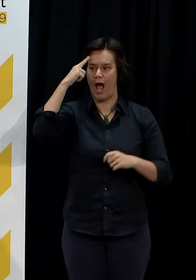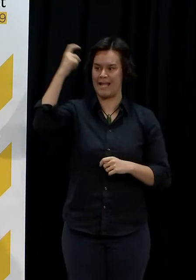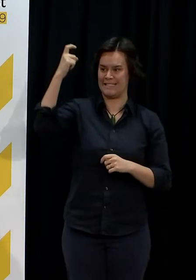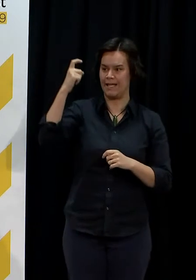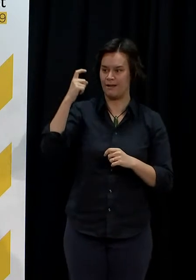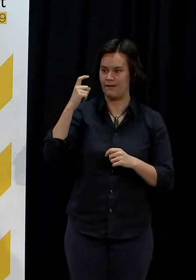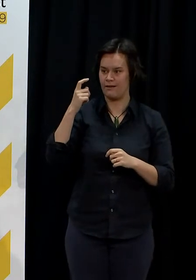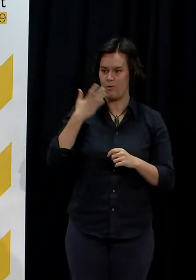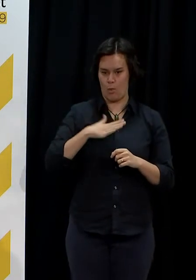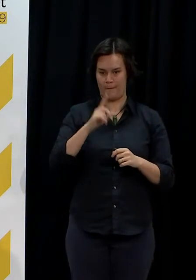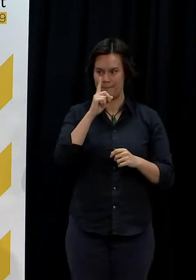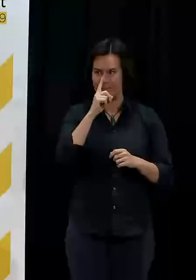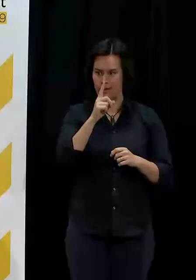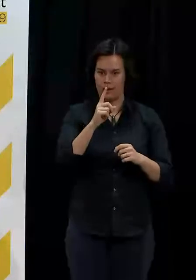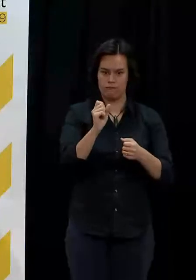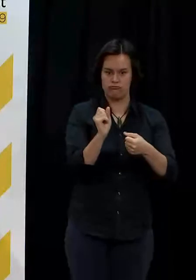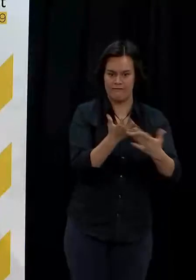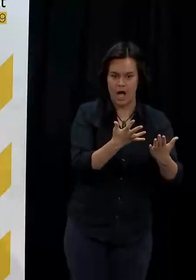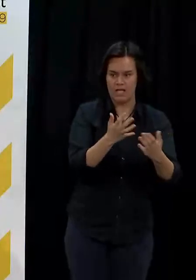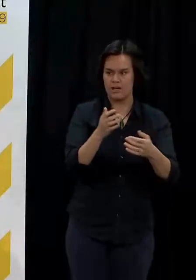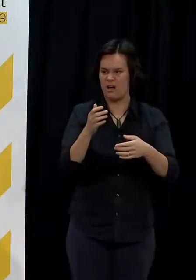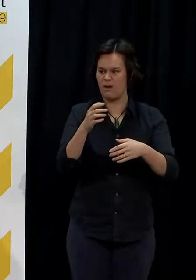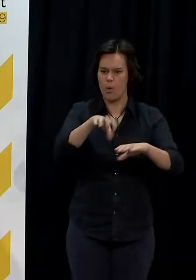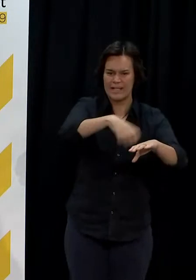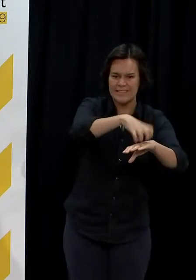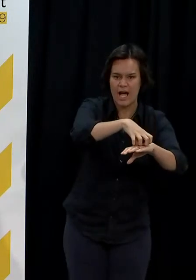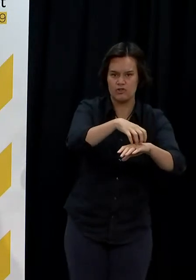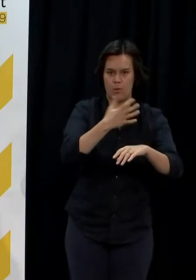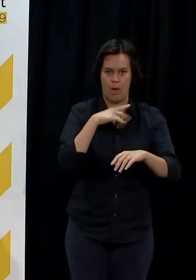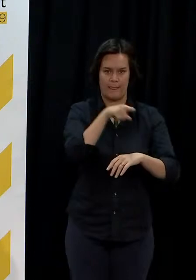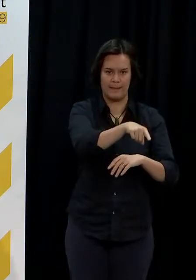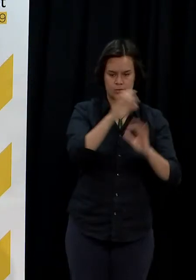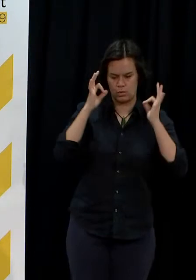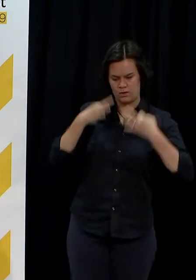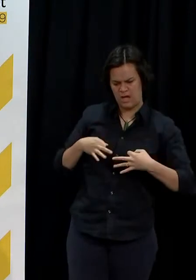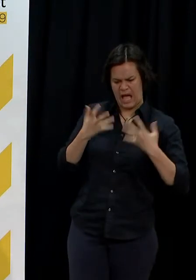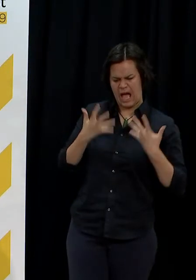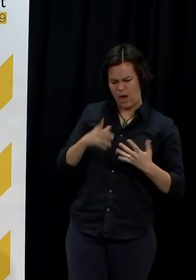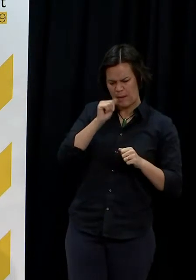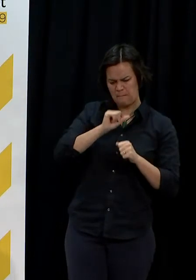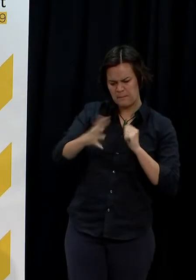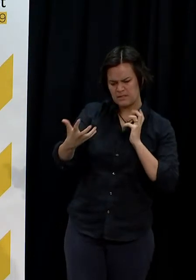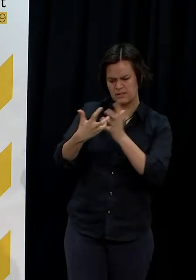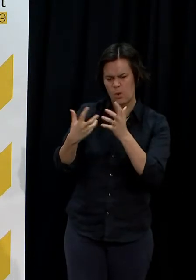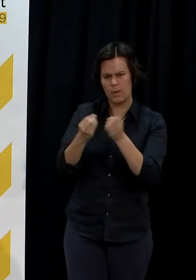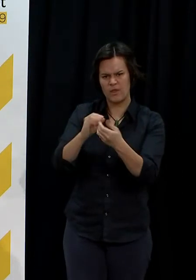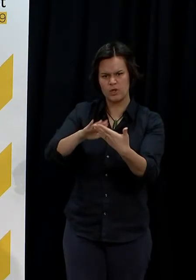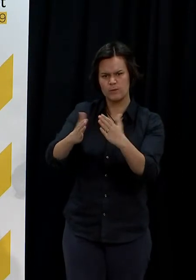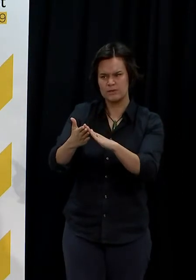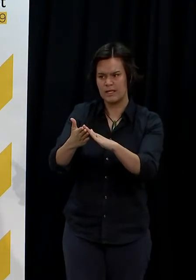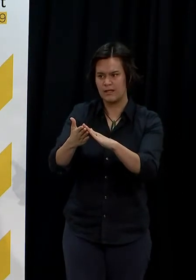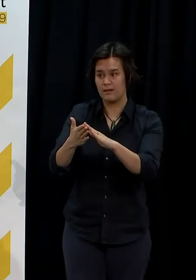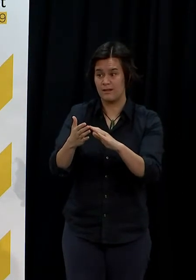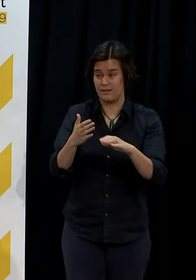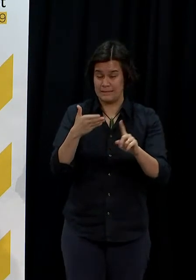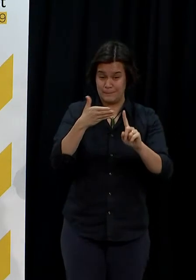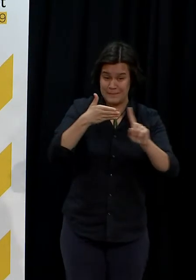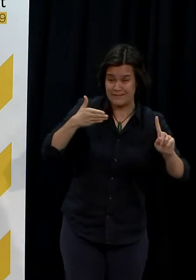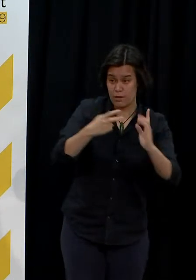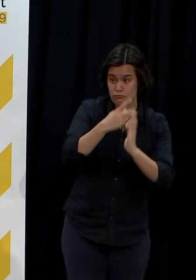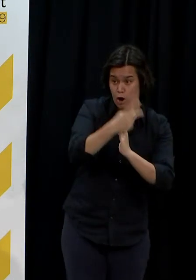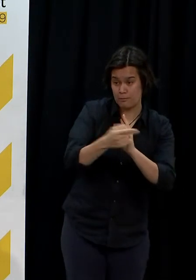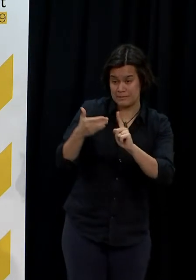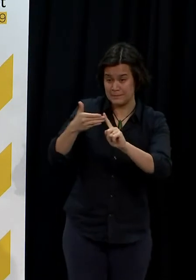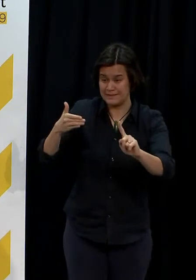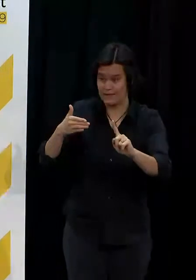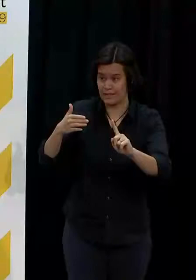to undertake initiatives that they think will make a difference for their communities. I don't want to get into the specifics of different incentive regimes whether